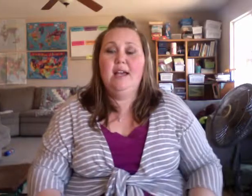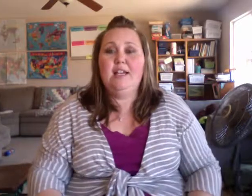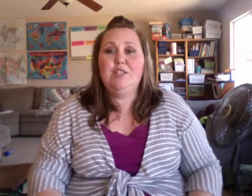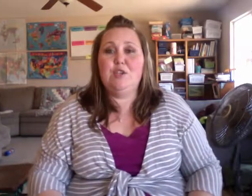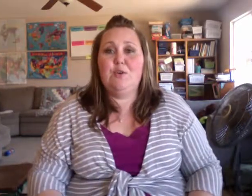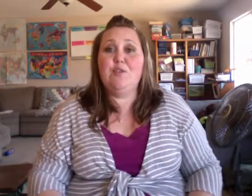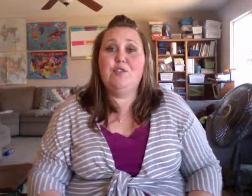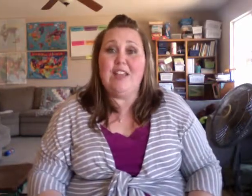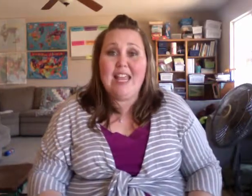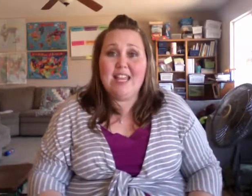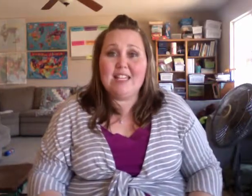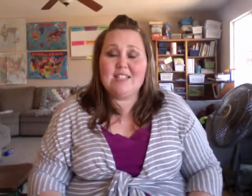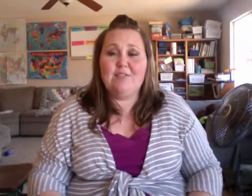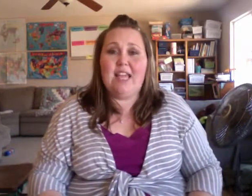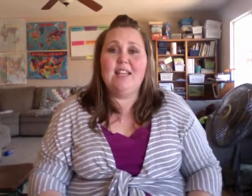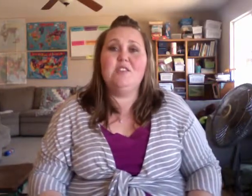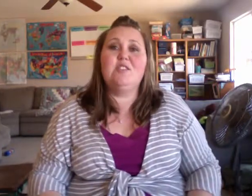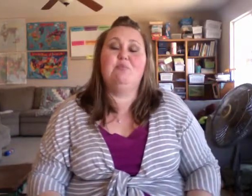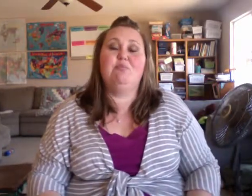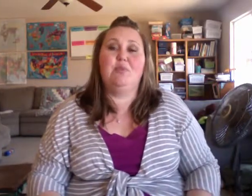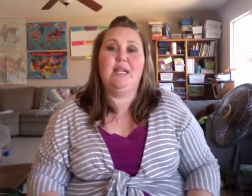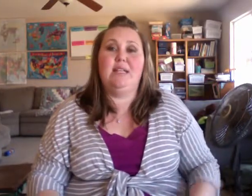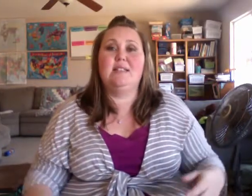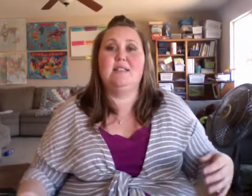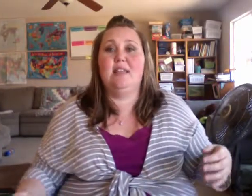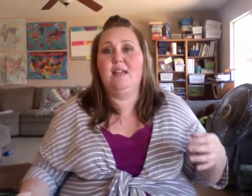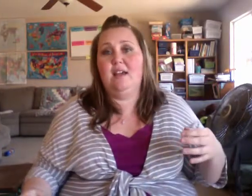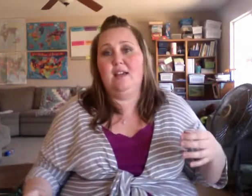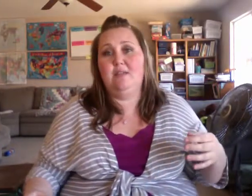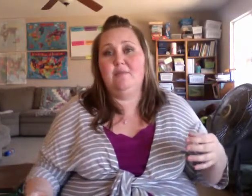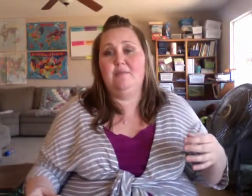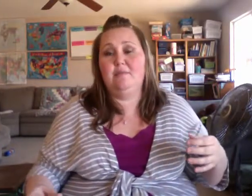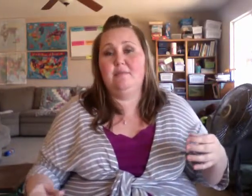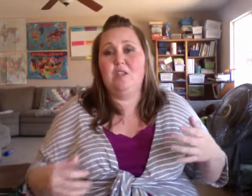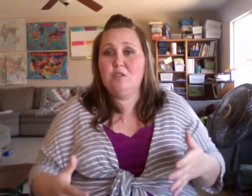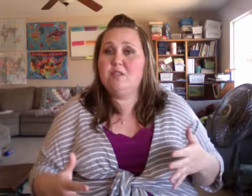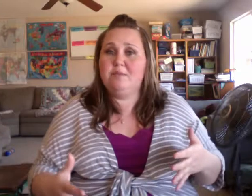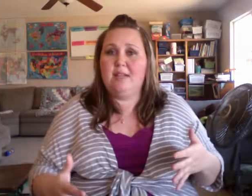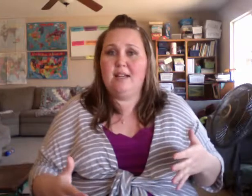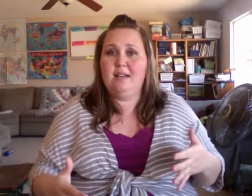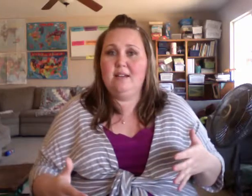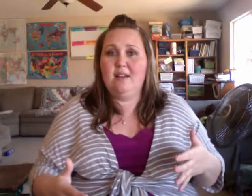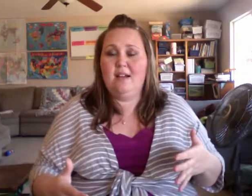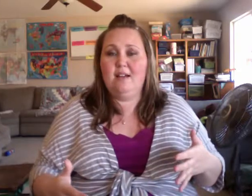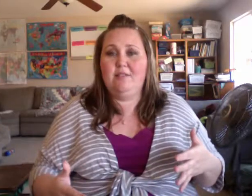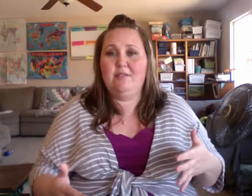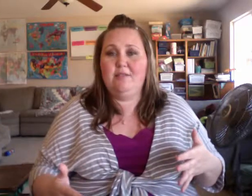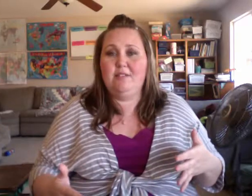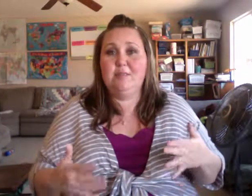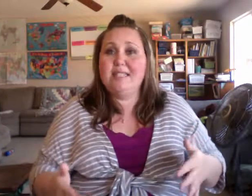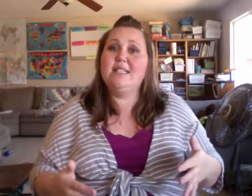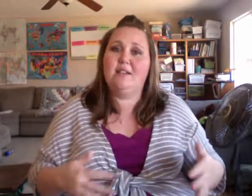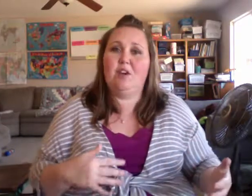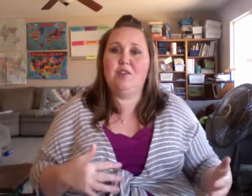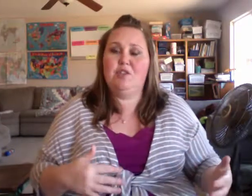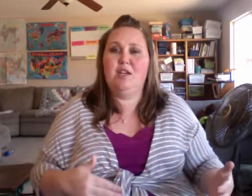So for veins, veins brings the used blood, depleted of oxygen,